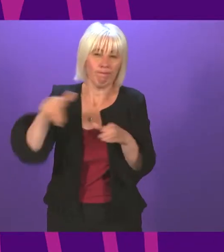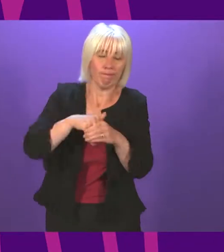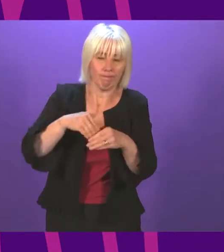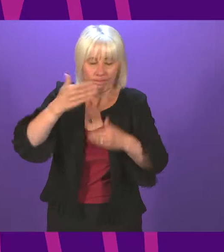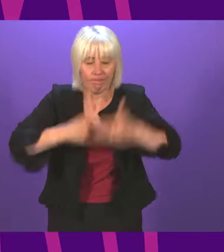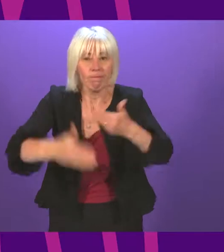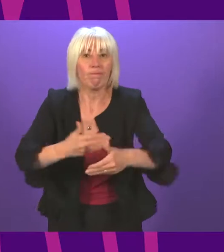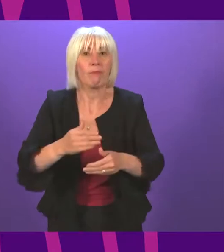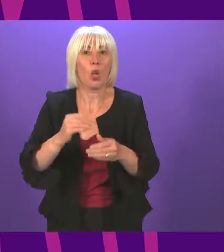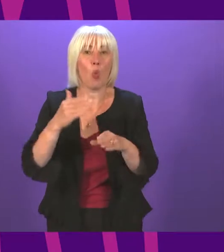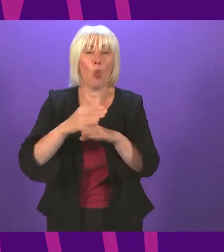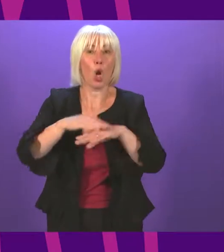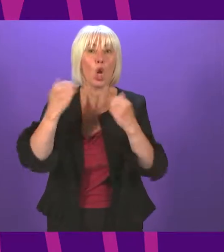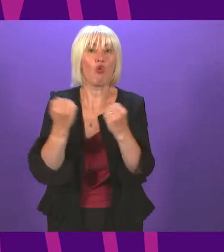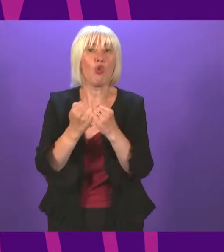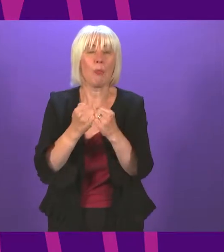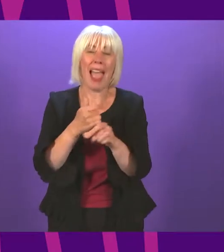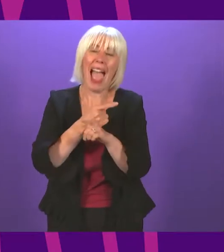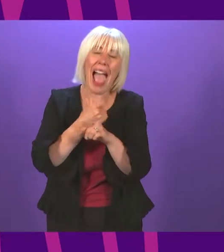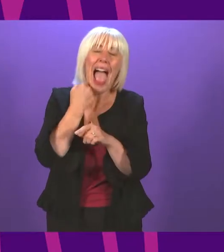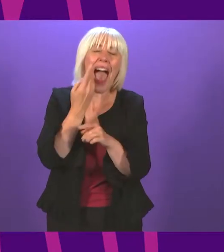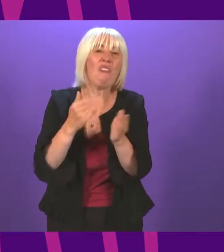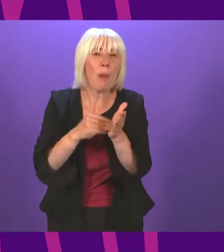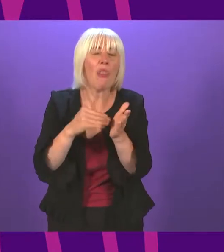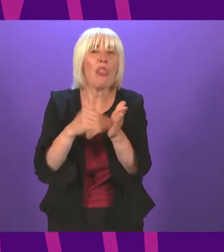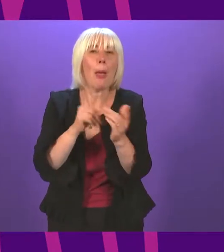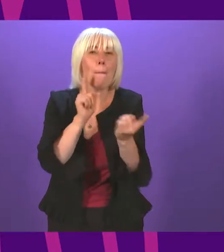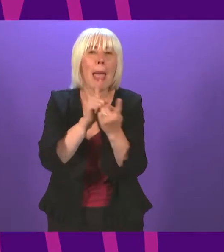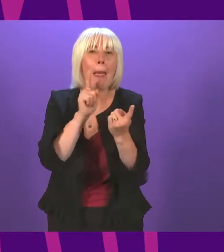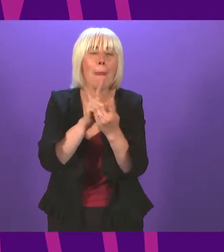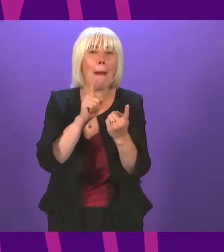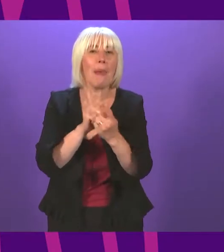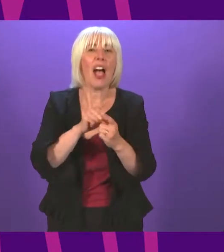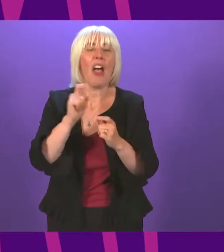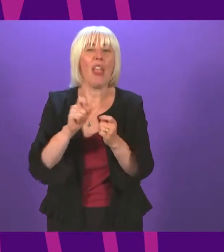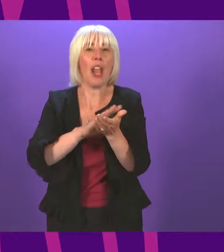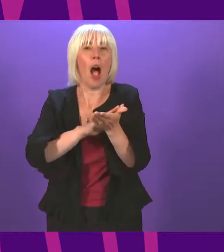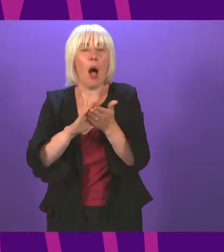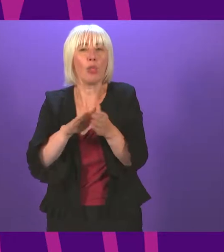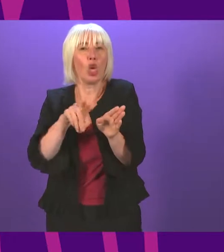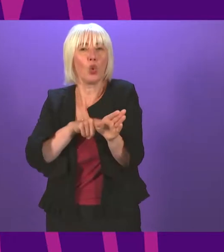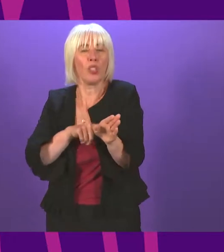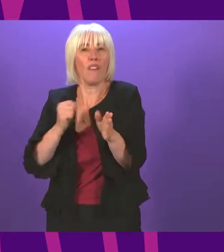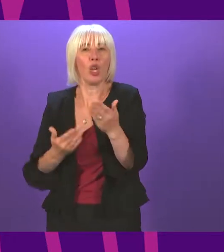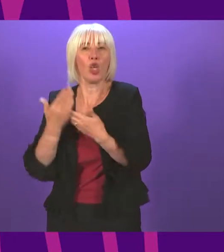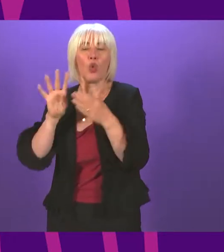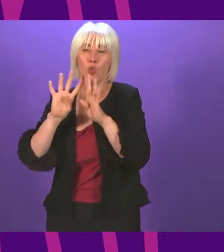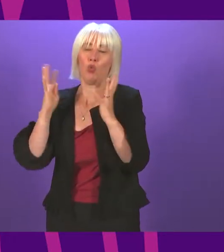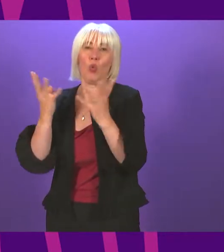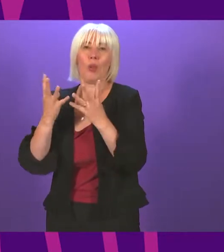outline. It met every month. Then along comes Hamza Youssef as the new Cabinet Secretary for Health.